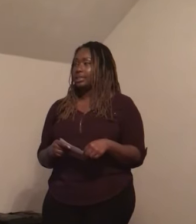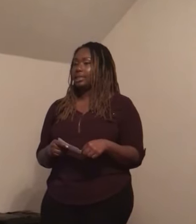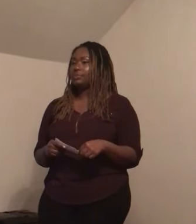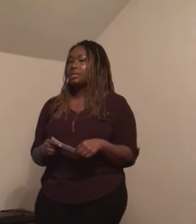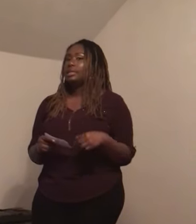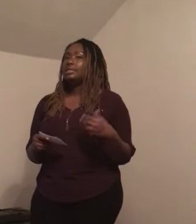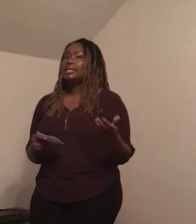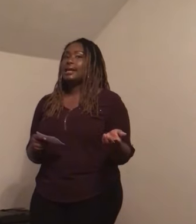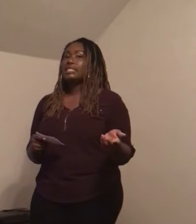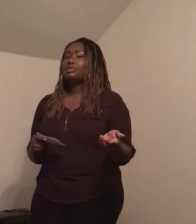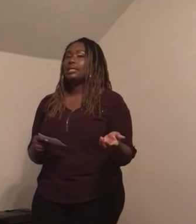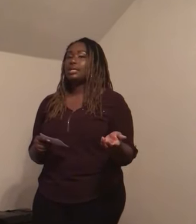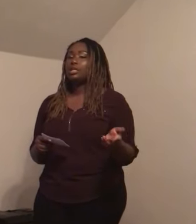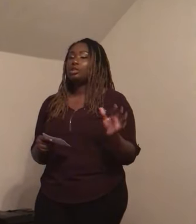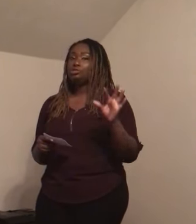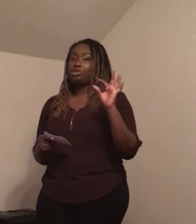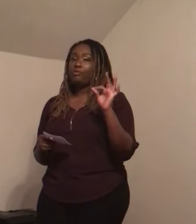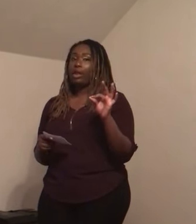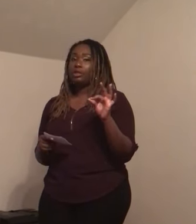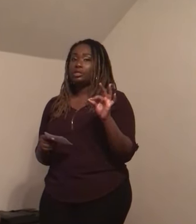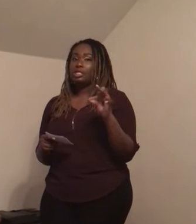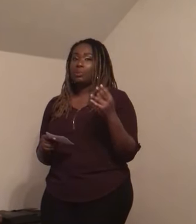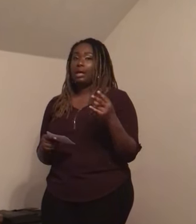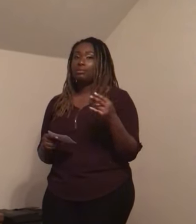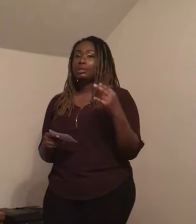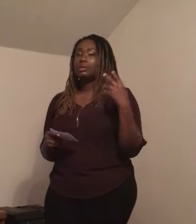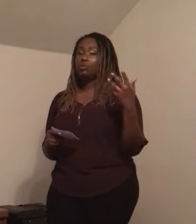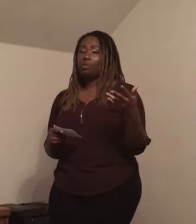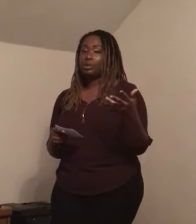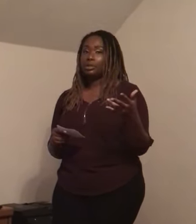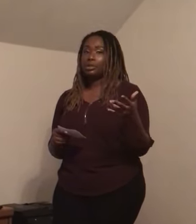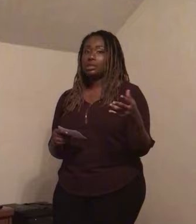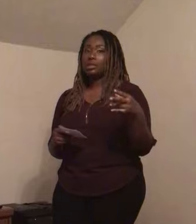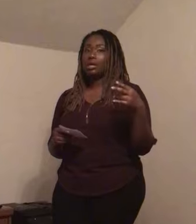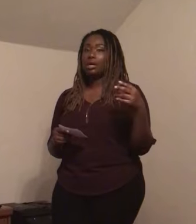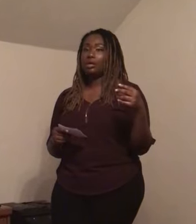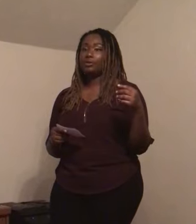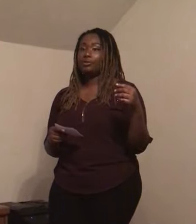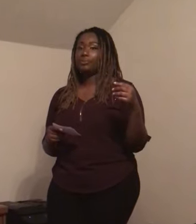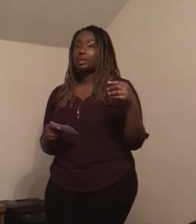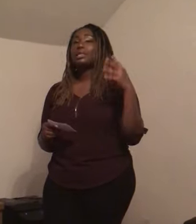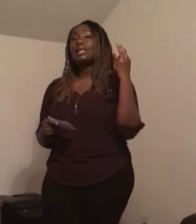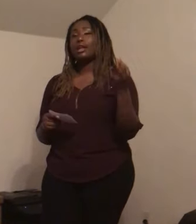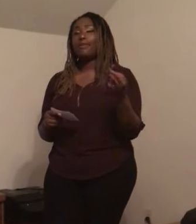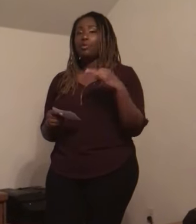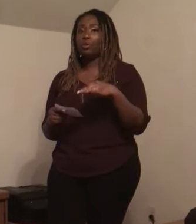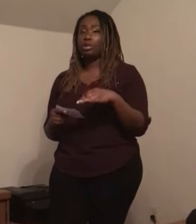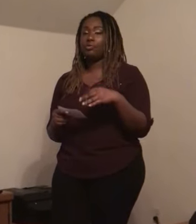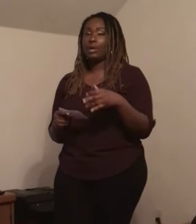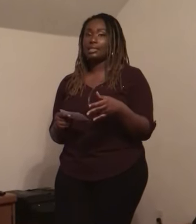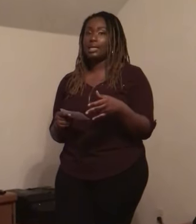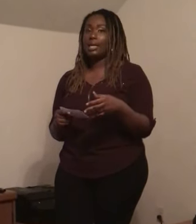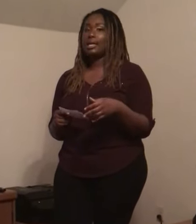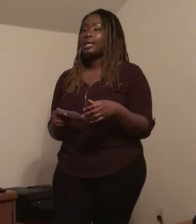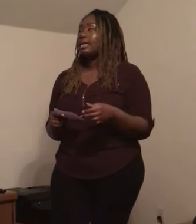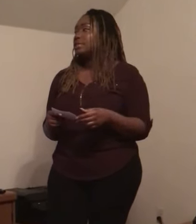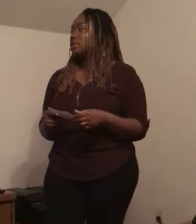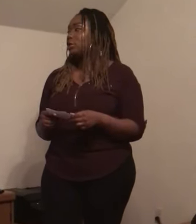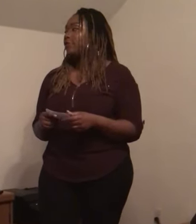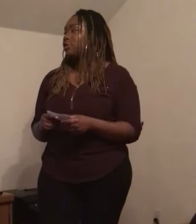that is when you use your fingers to spell out the words of the letter of a word you want to say. So if